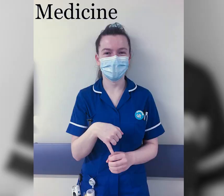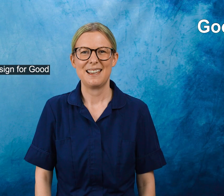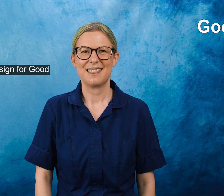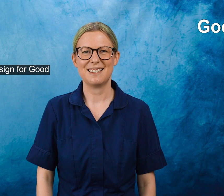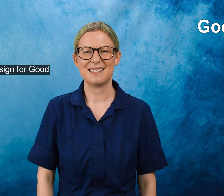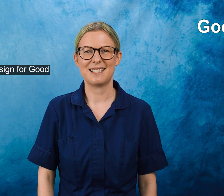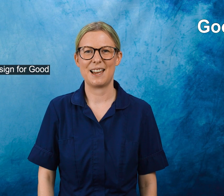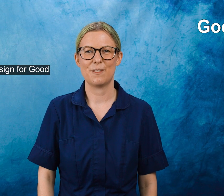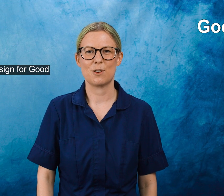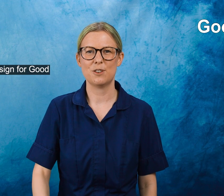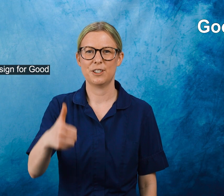This is the sign for good.